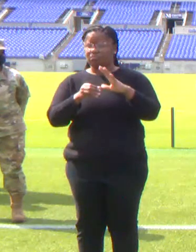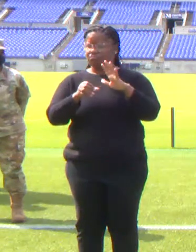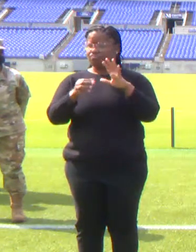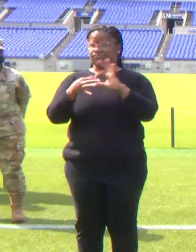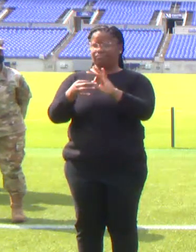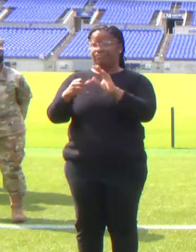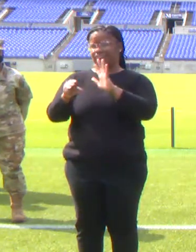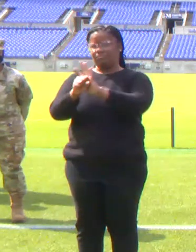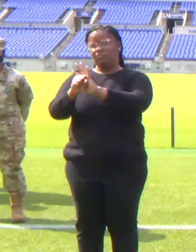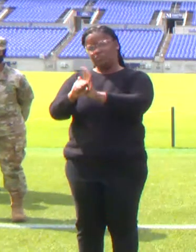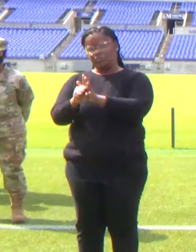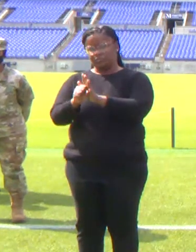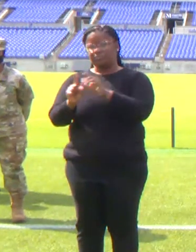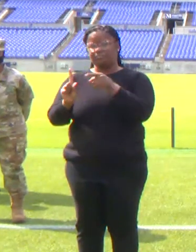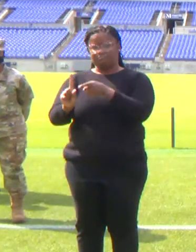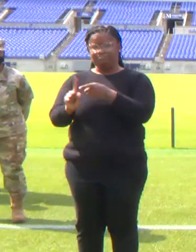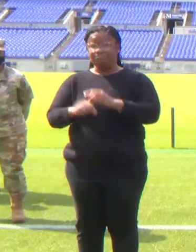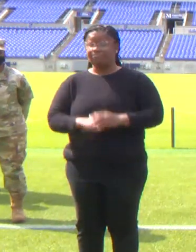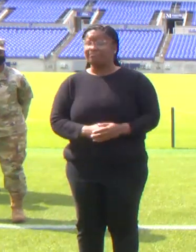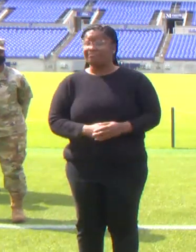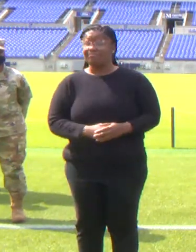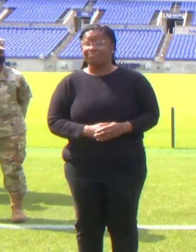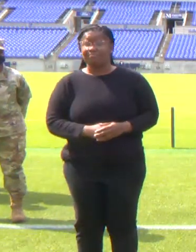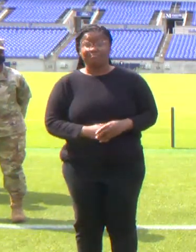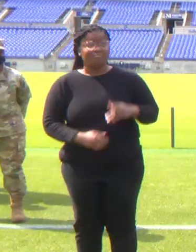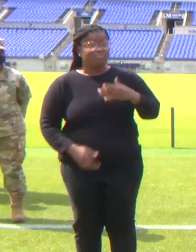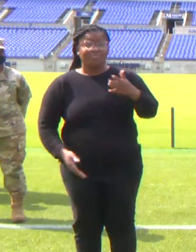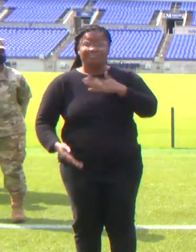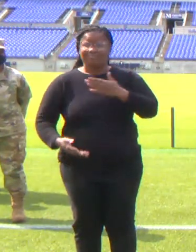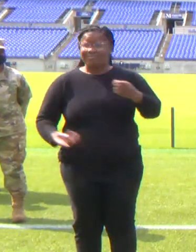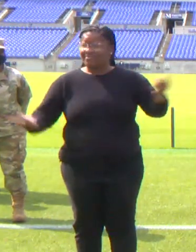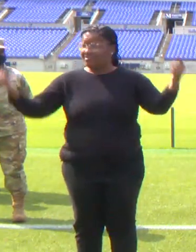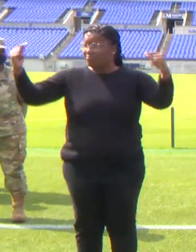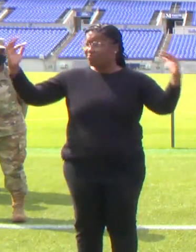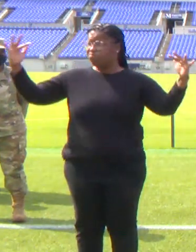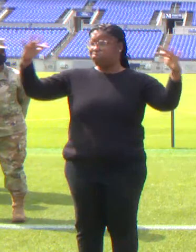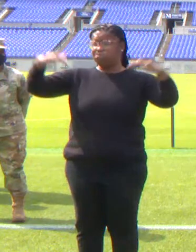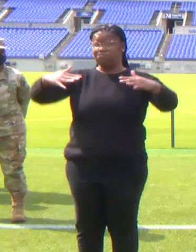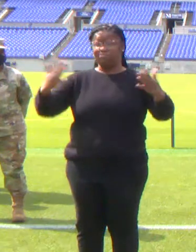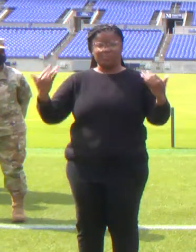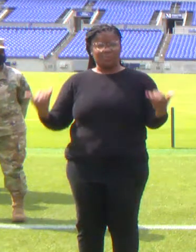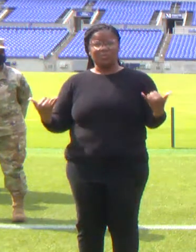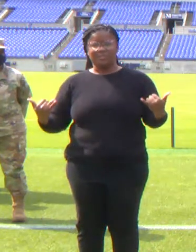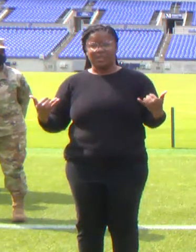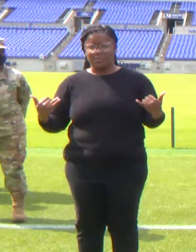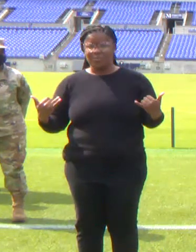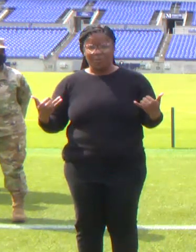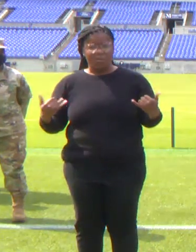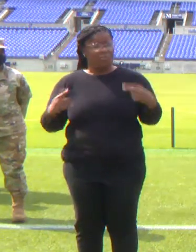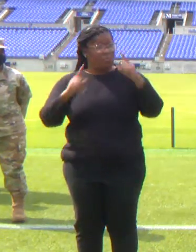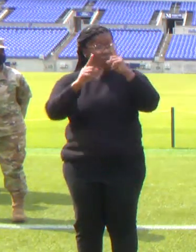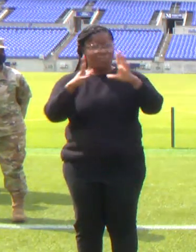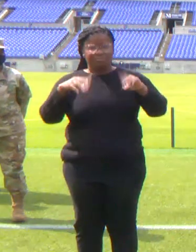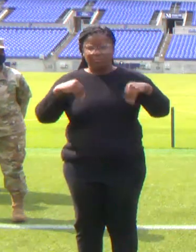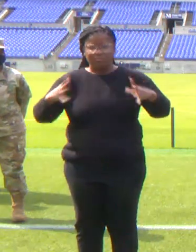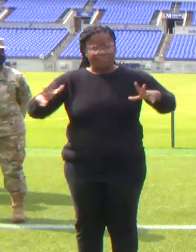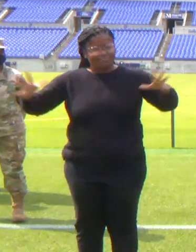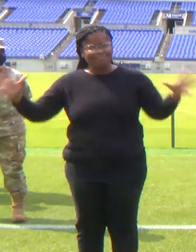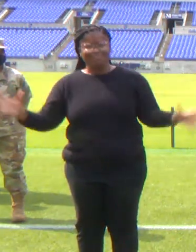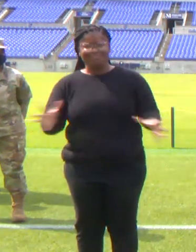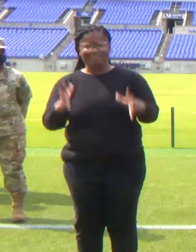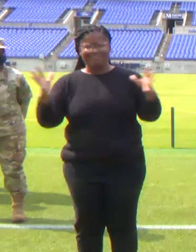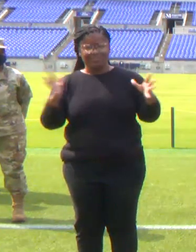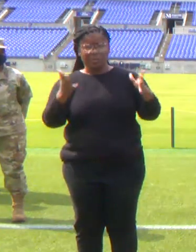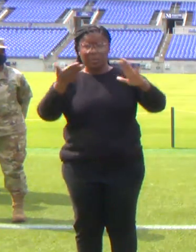willingness to come today and receive the vaccine provides meaningful encouragement to the community at large and will play